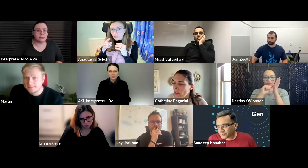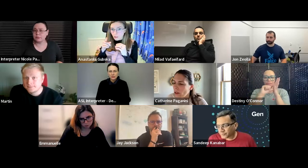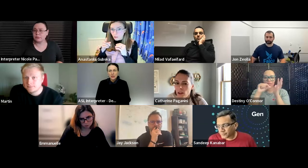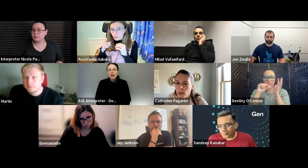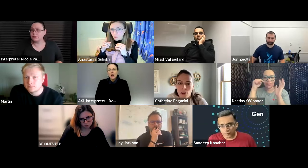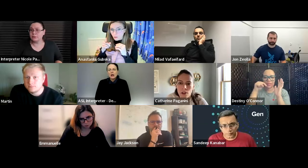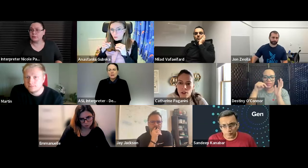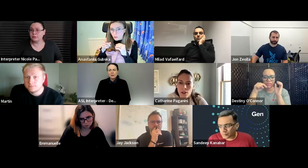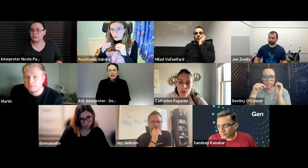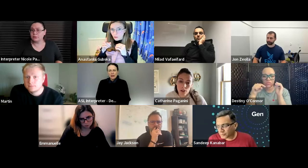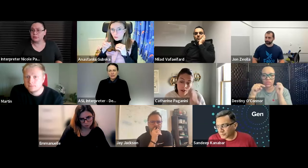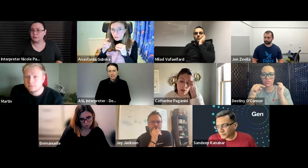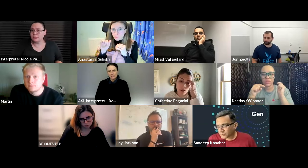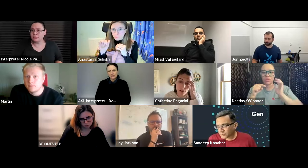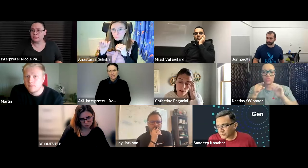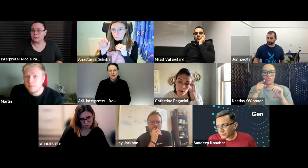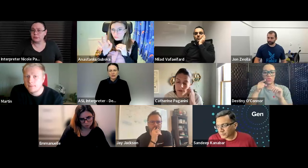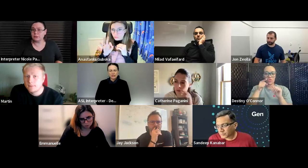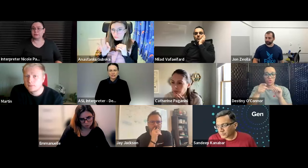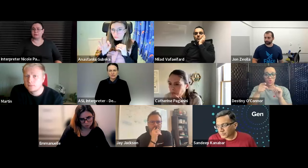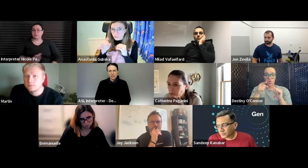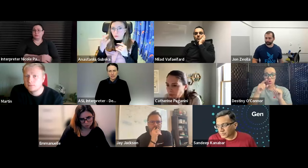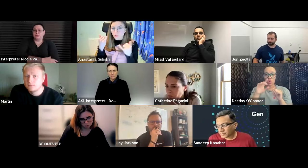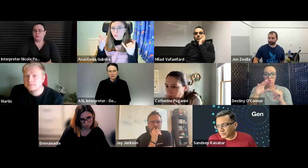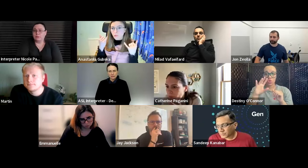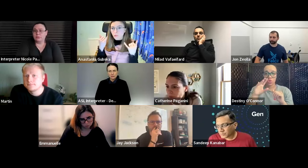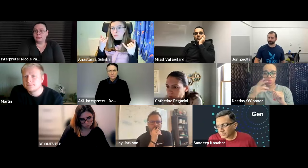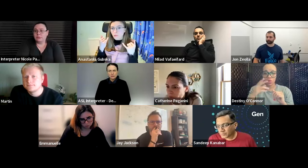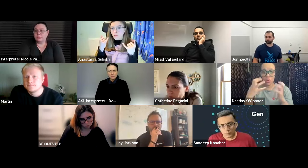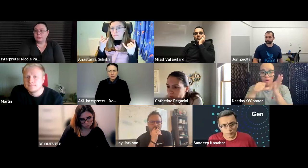to martin um well i would destiny saying i would like to emphasize